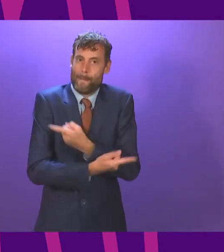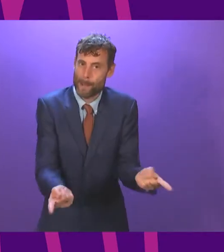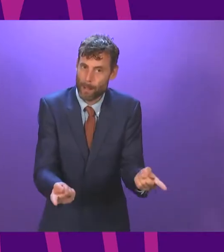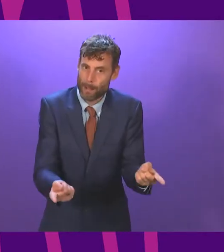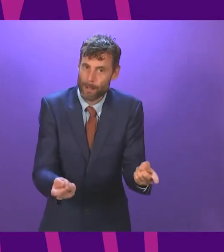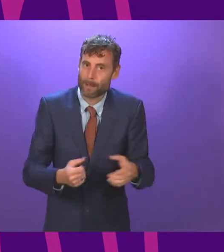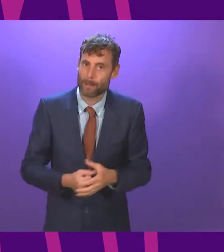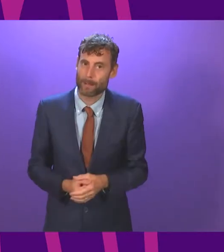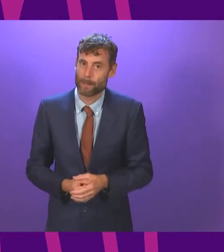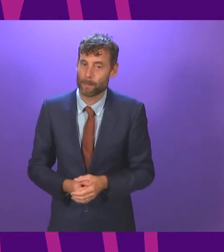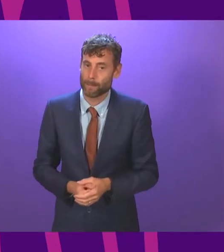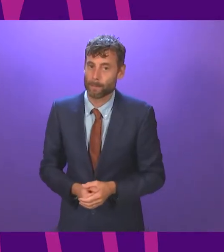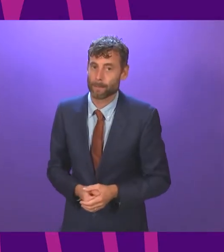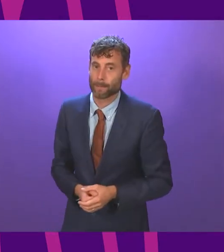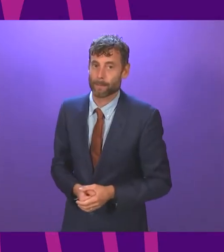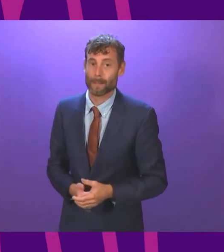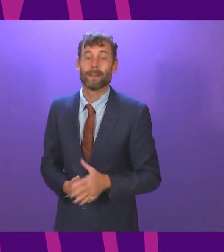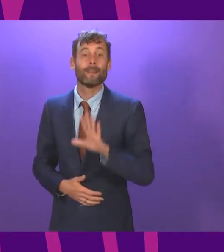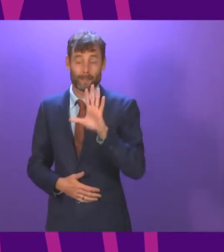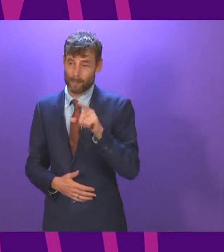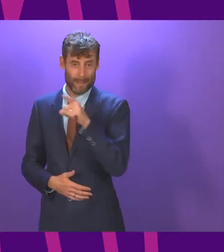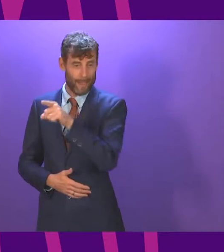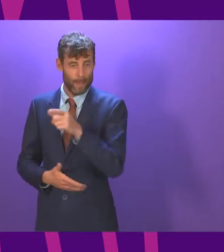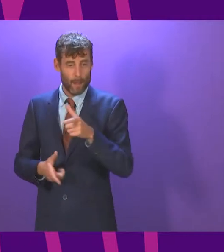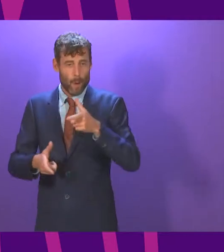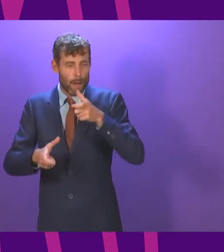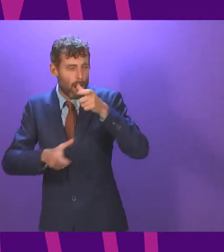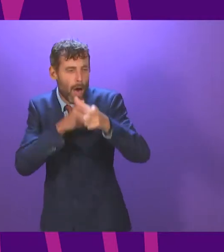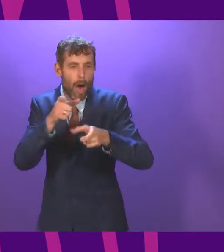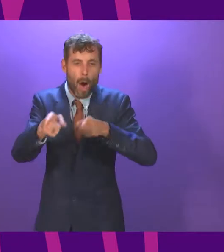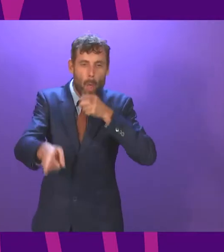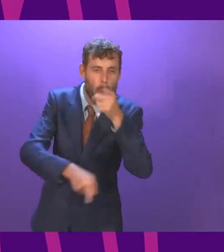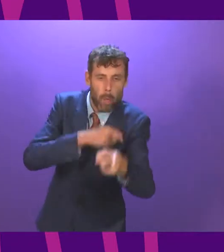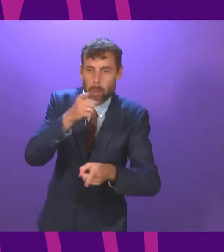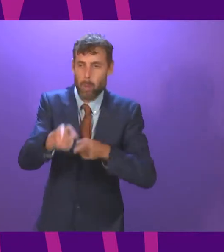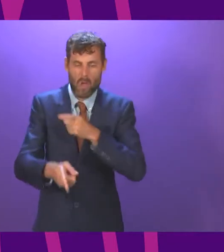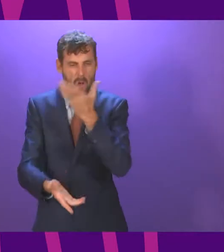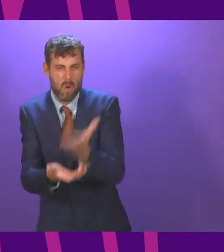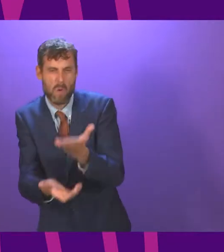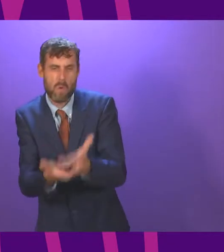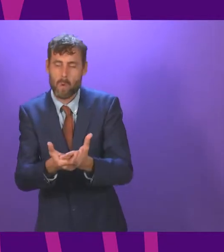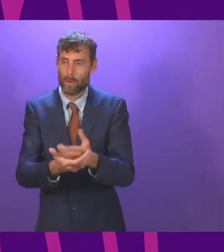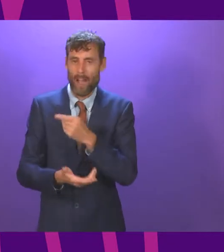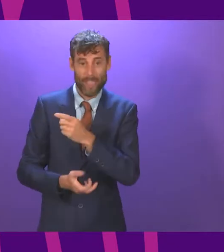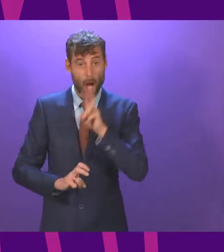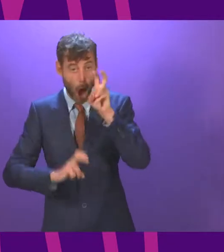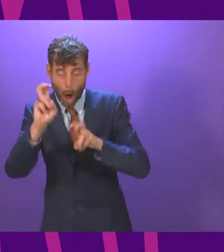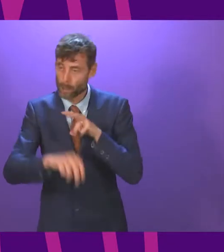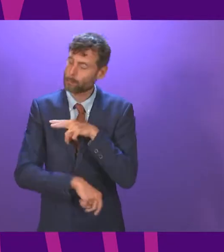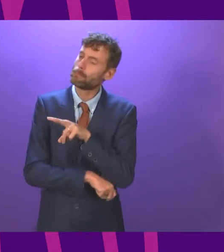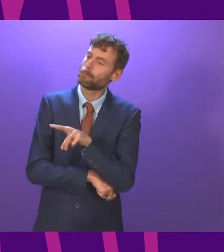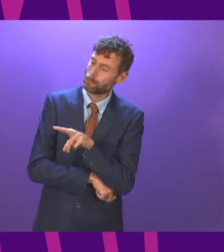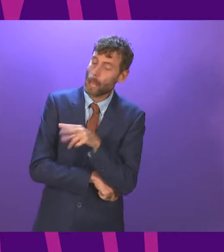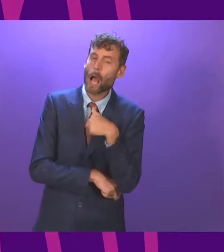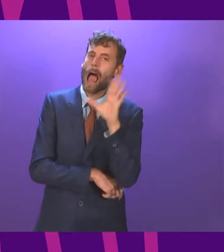and presiding officer the language the style the rhetoric the argument that's